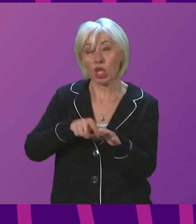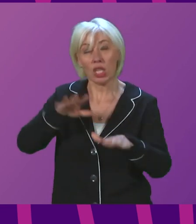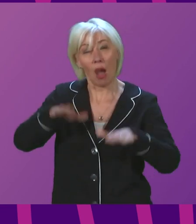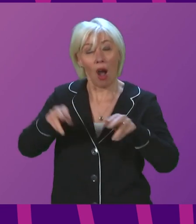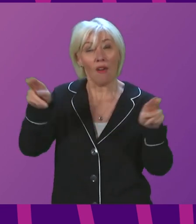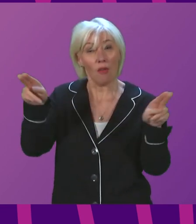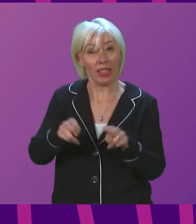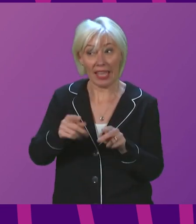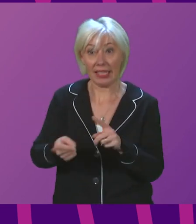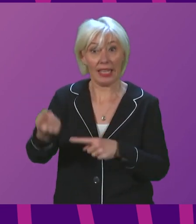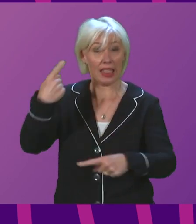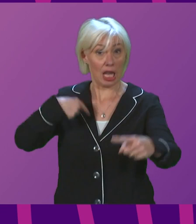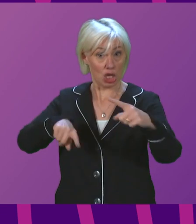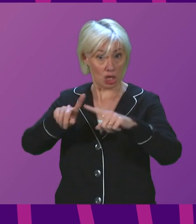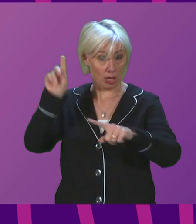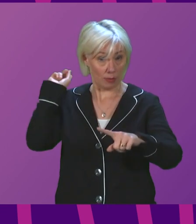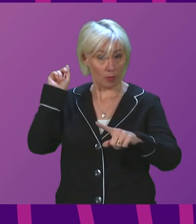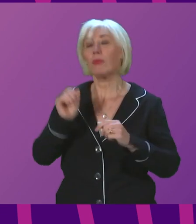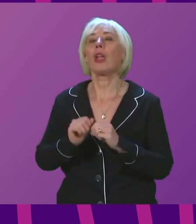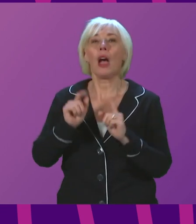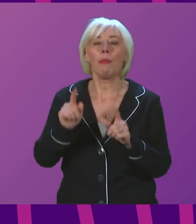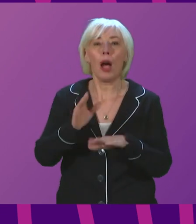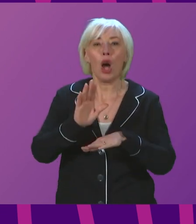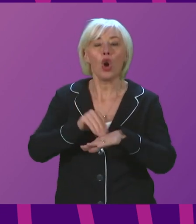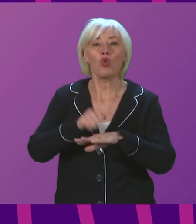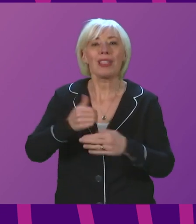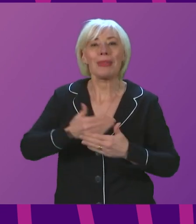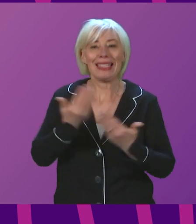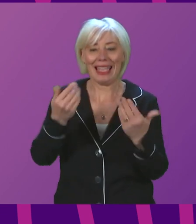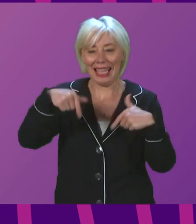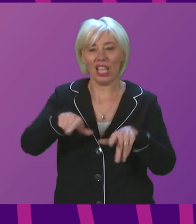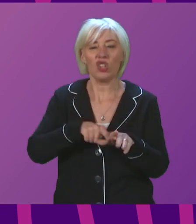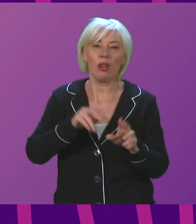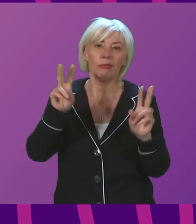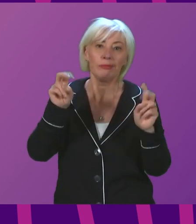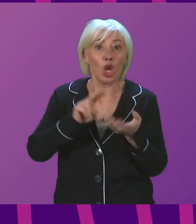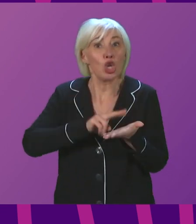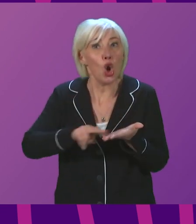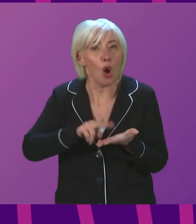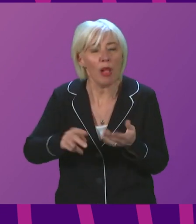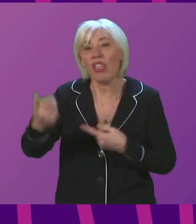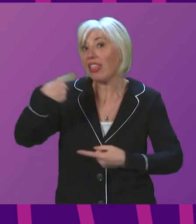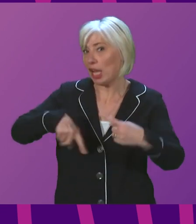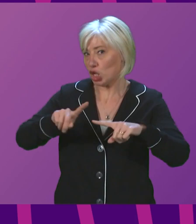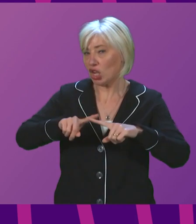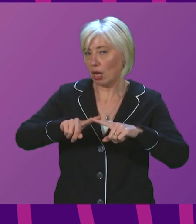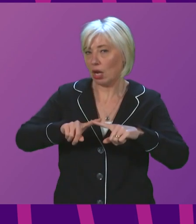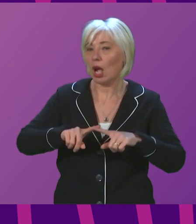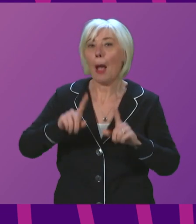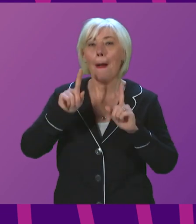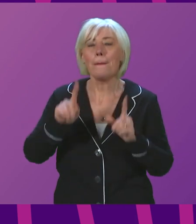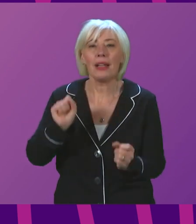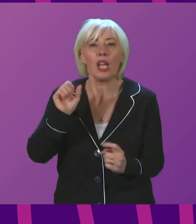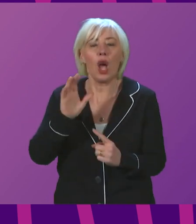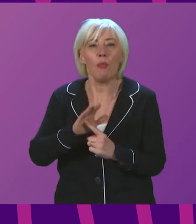than was the case in the previous year. Christmas Day this year will be more normal than last year. Most importantly of